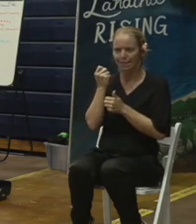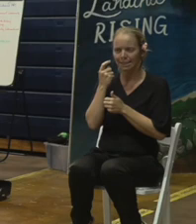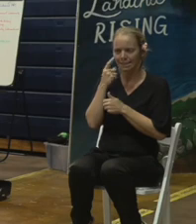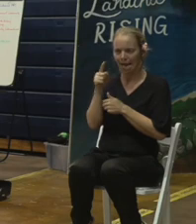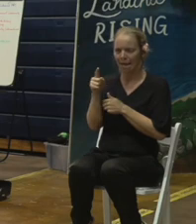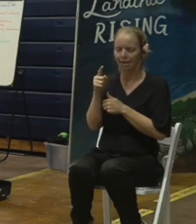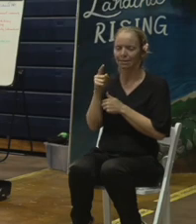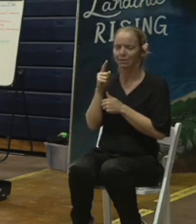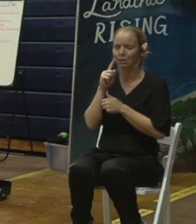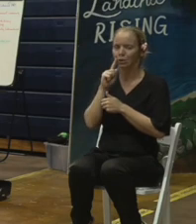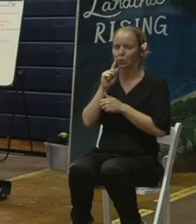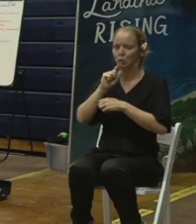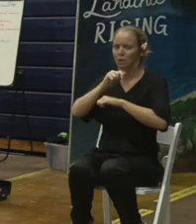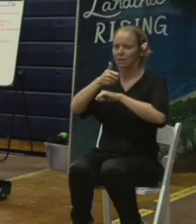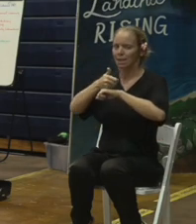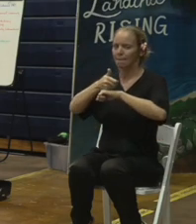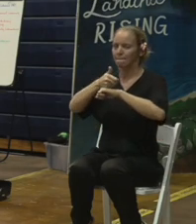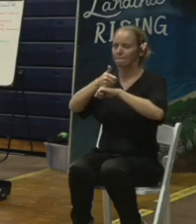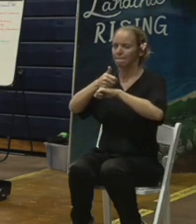I hope that helps.